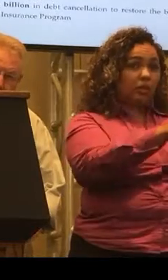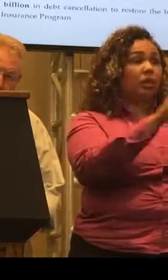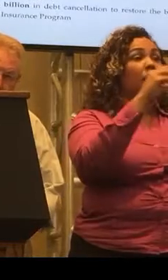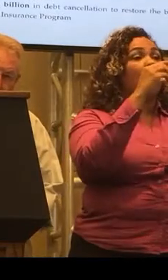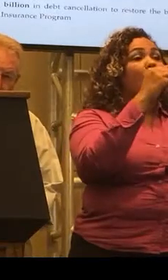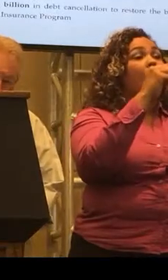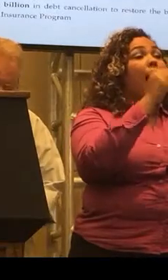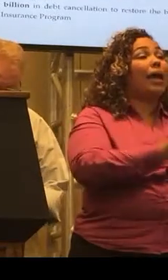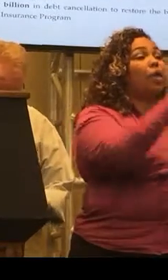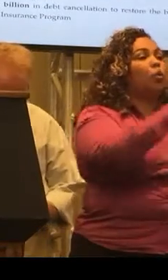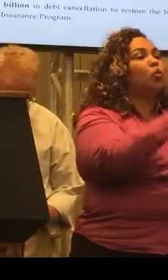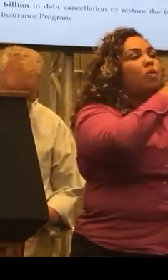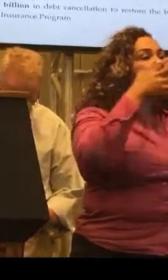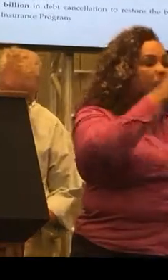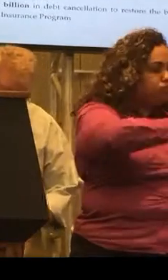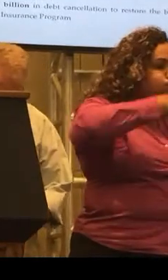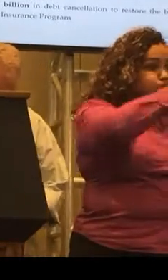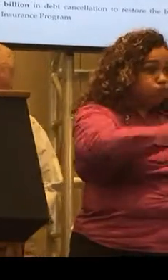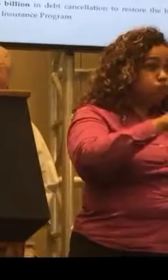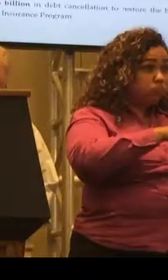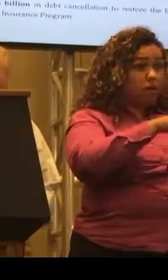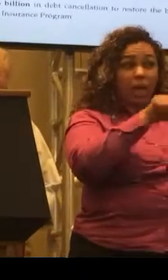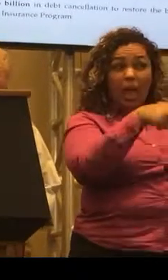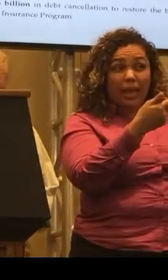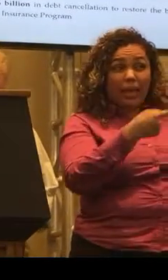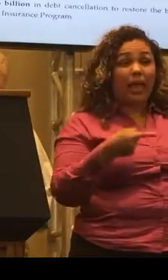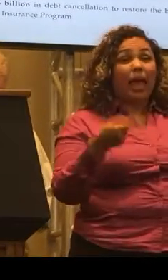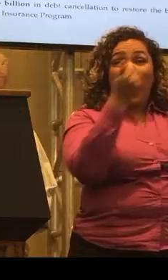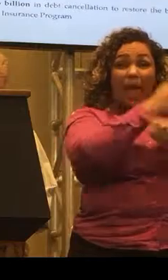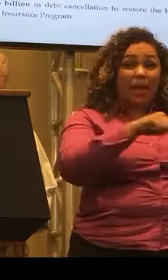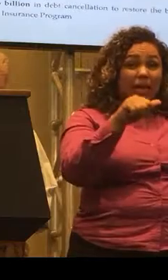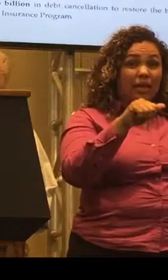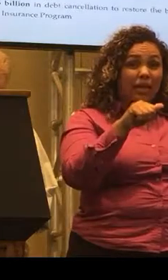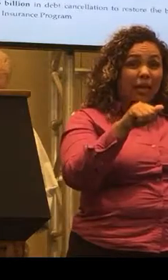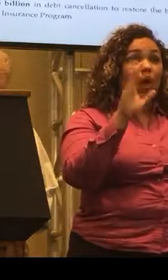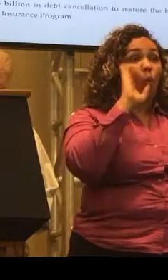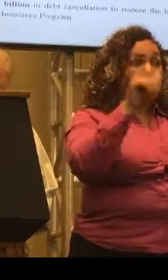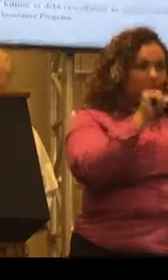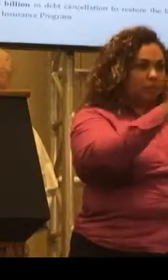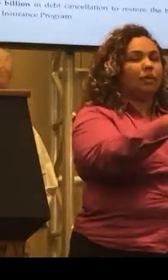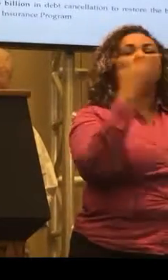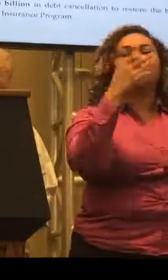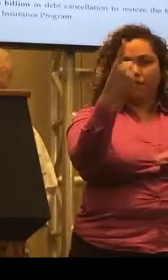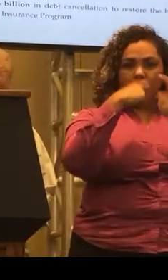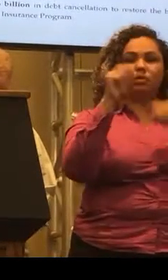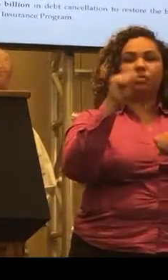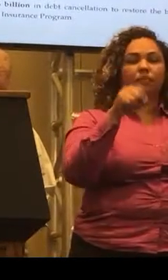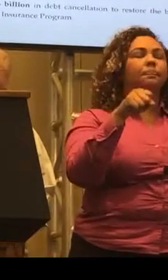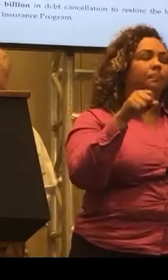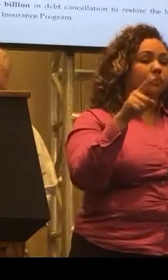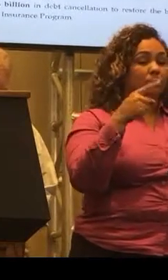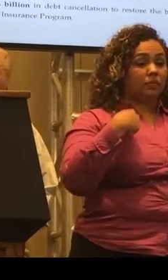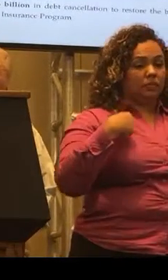agriculture measures that are being taken, anything that's being worked on right now, could it be permanent? Thank you for the question, because